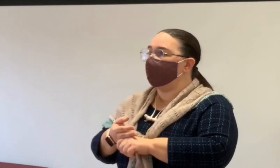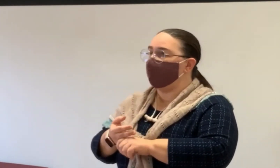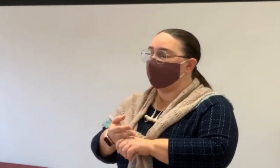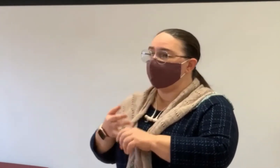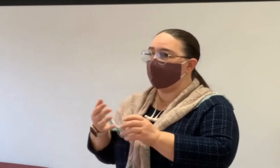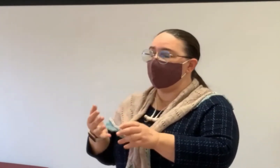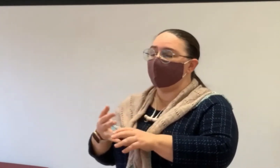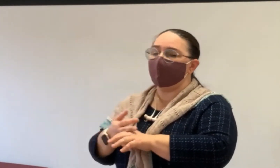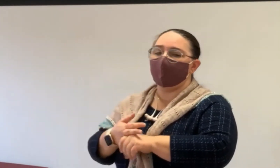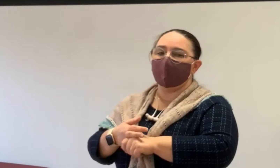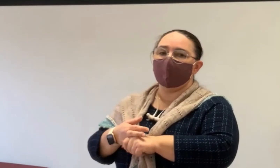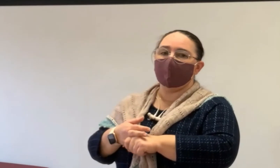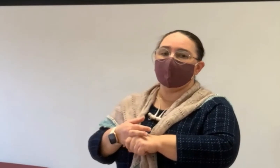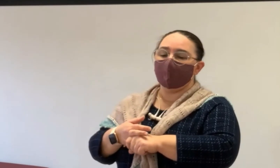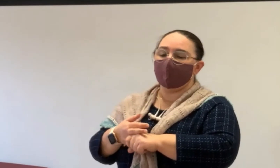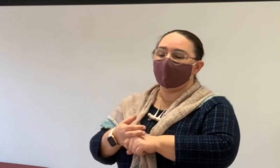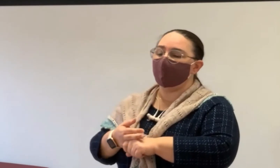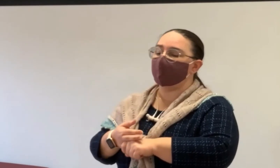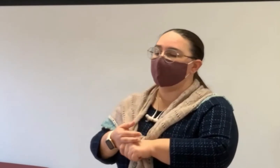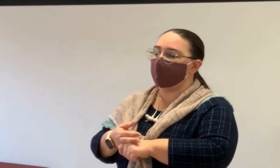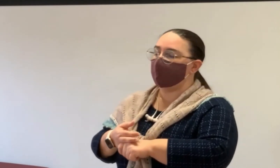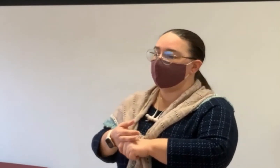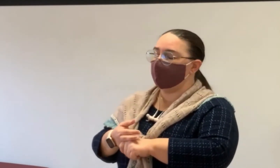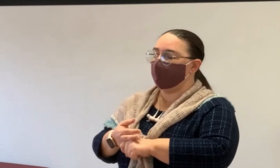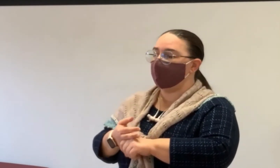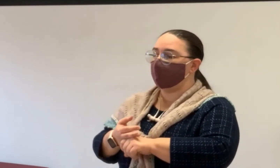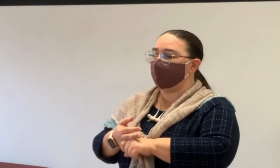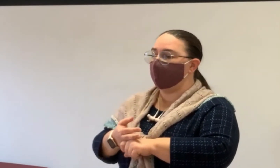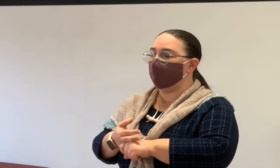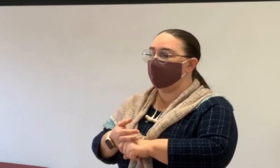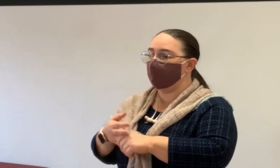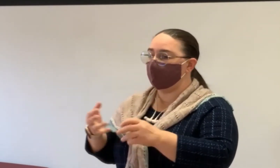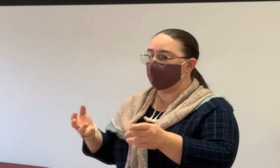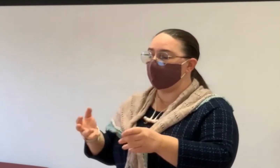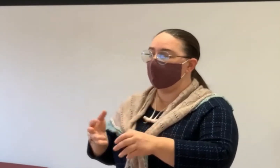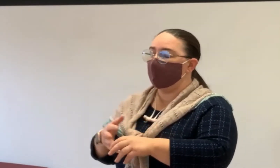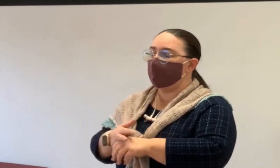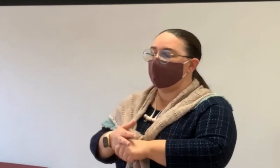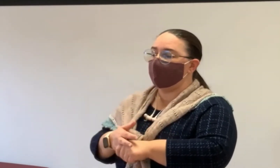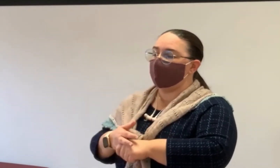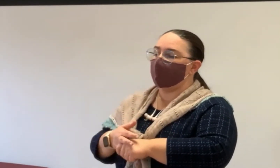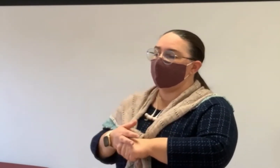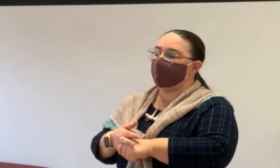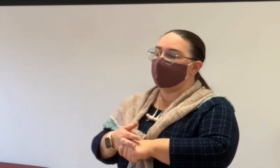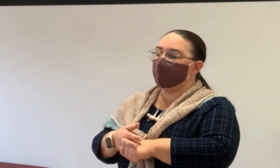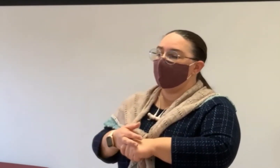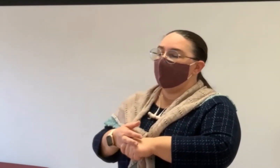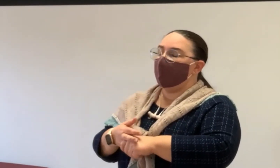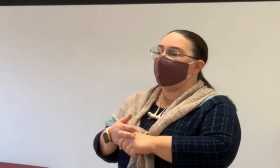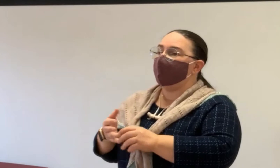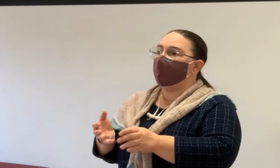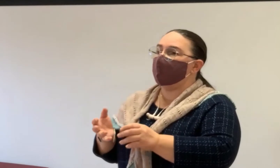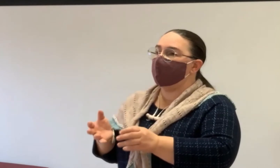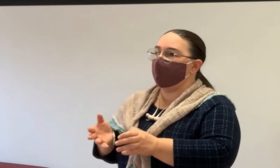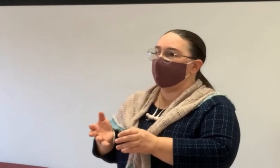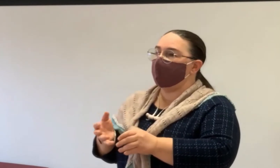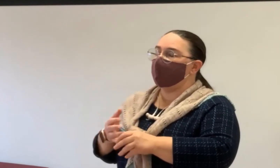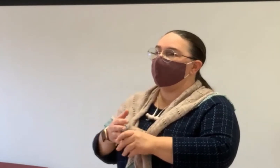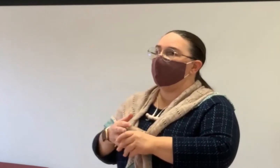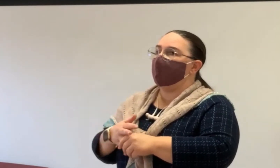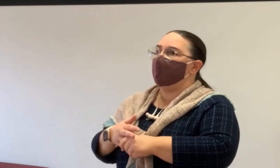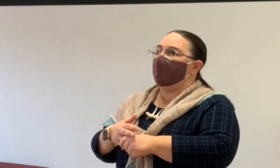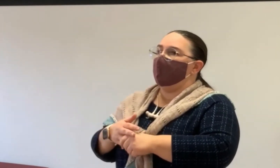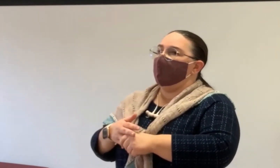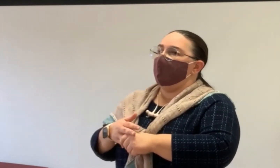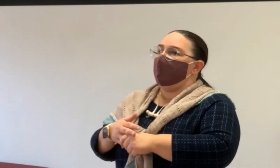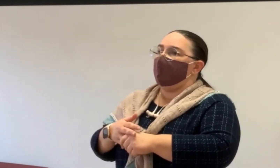to qualify for as it would be for a traditional mortgage or most other types of loans. A reverse mortgage